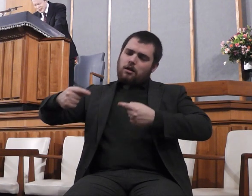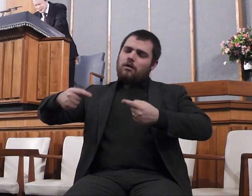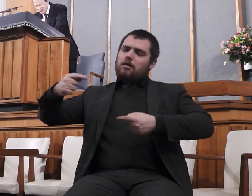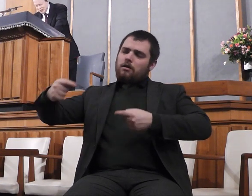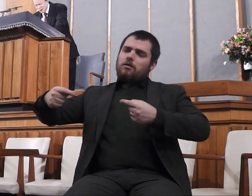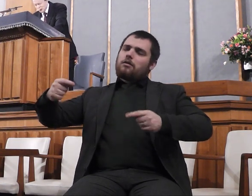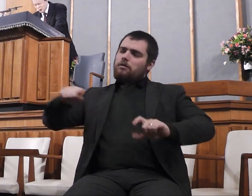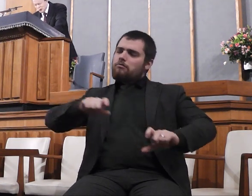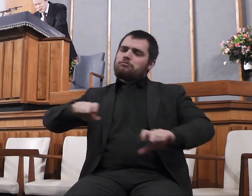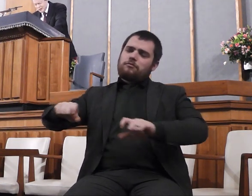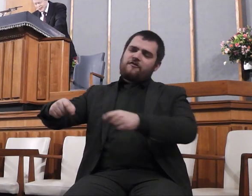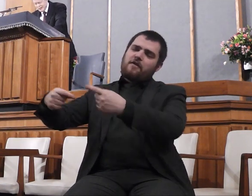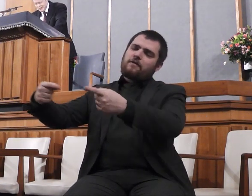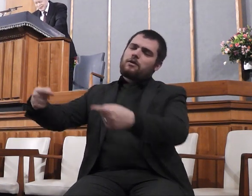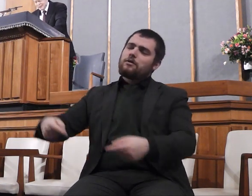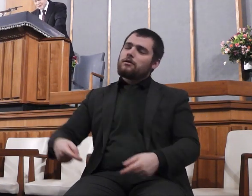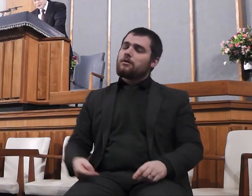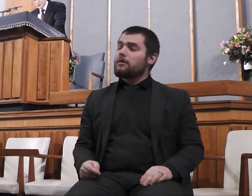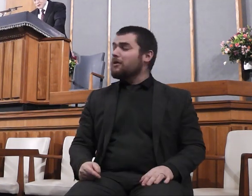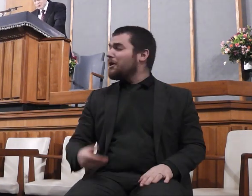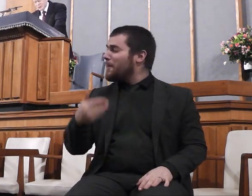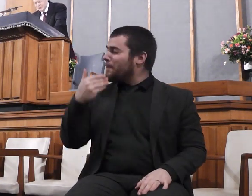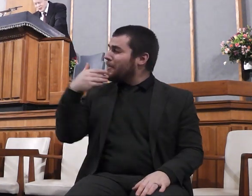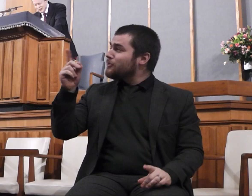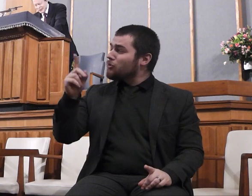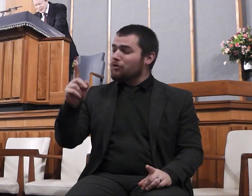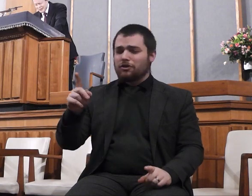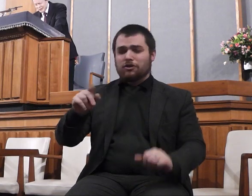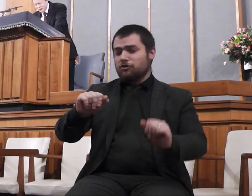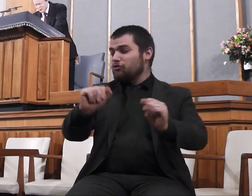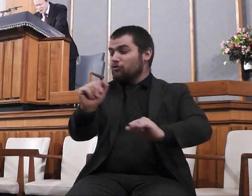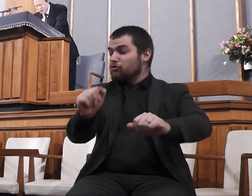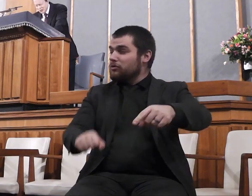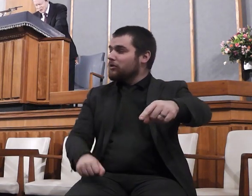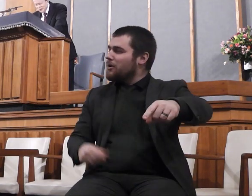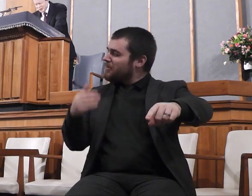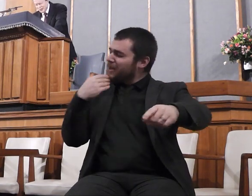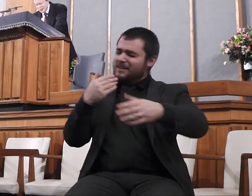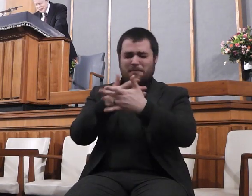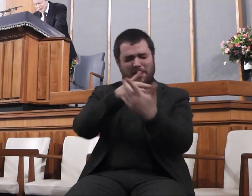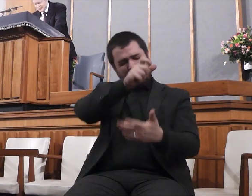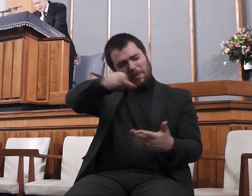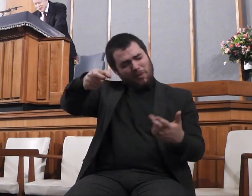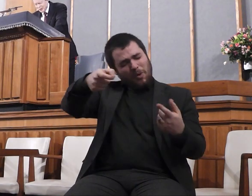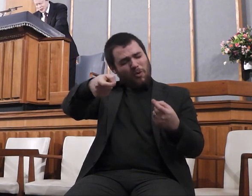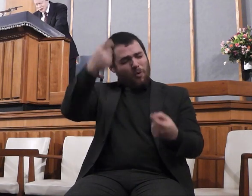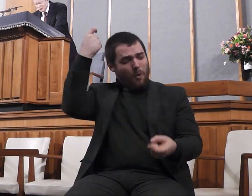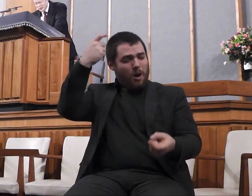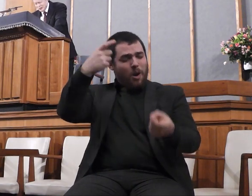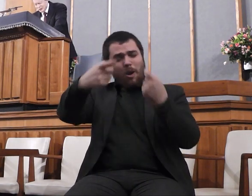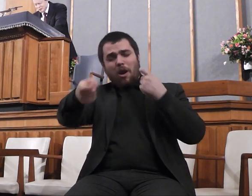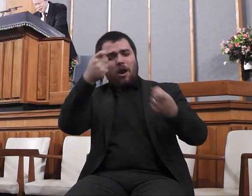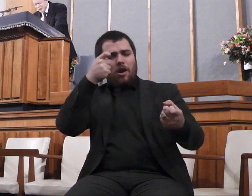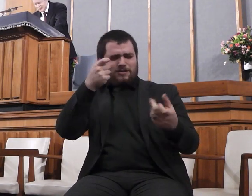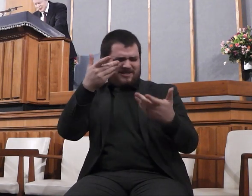yet call many out of the world, out of a life dedicated only to themselves